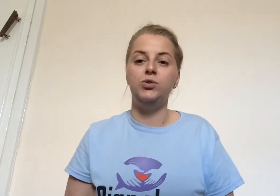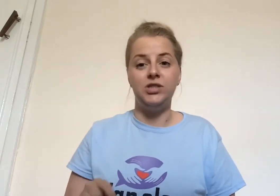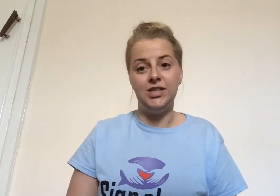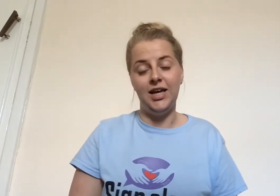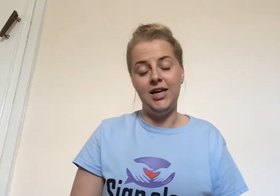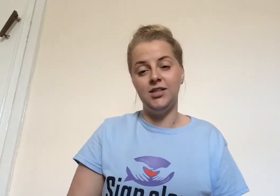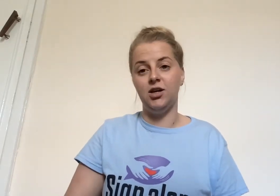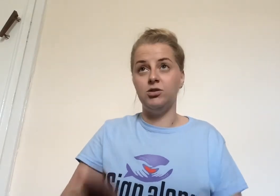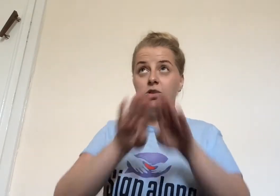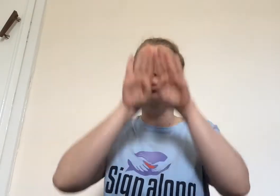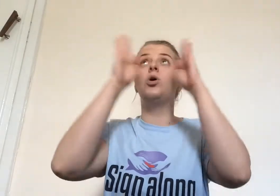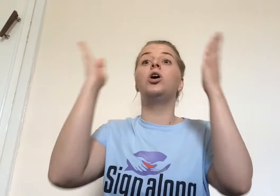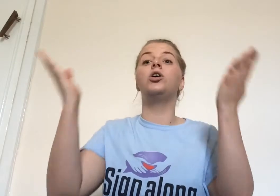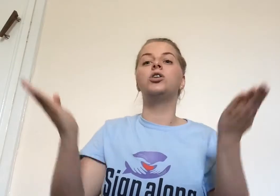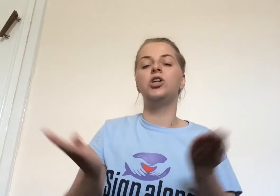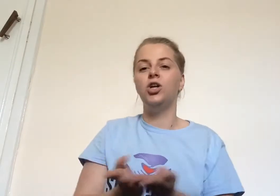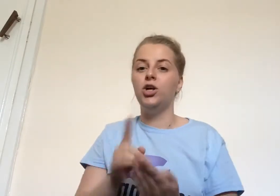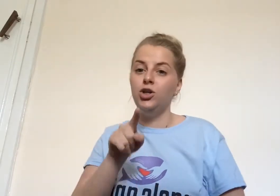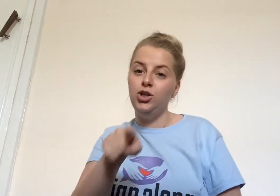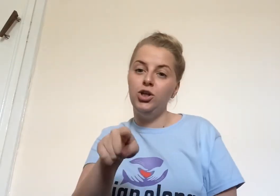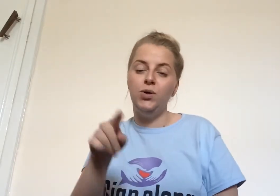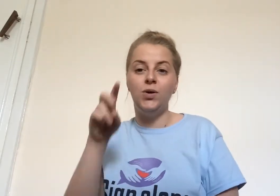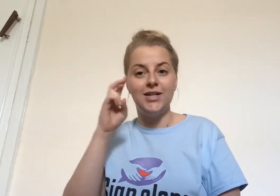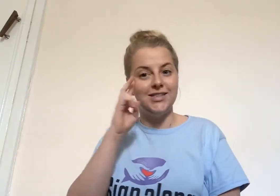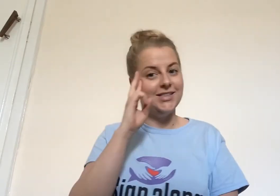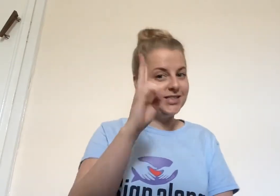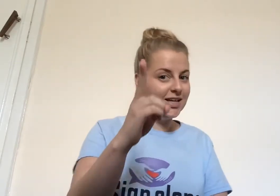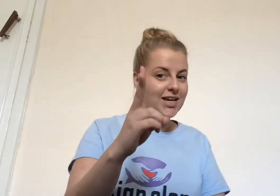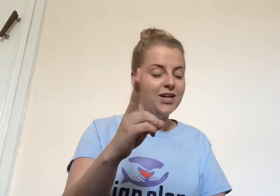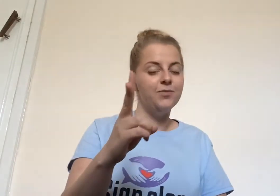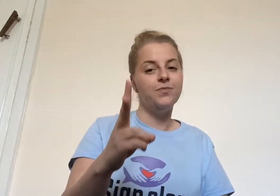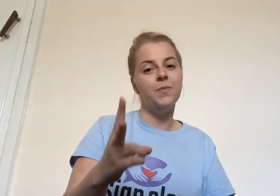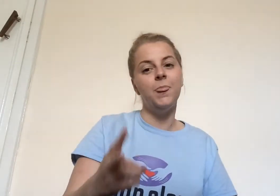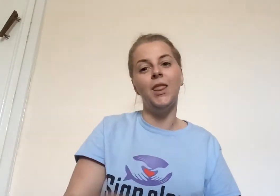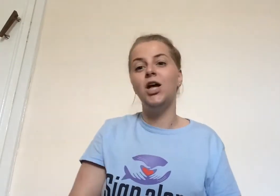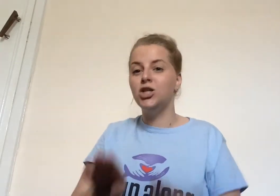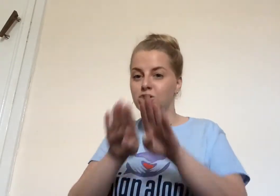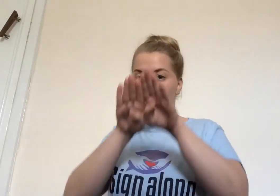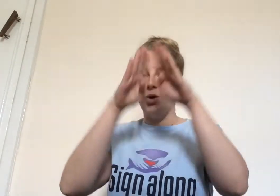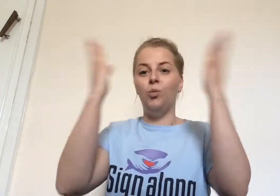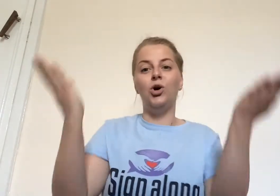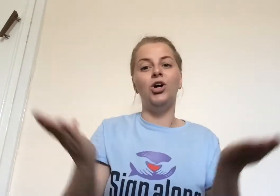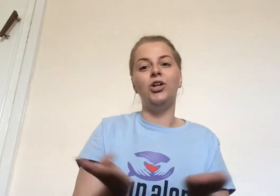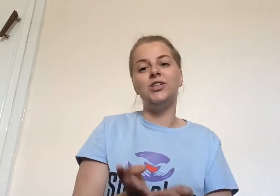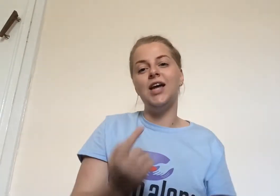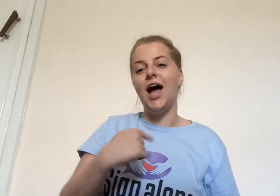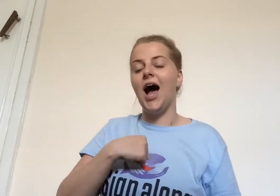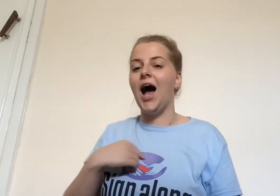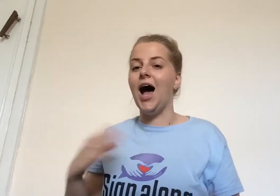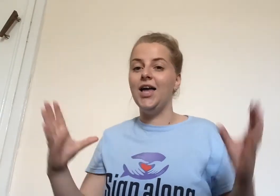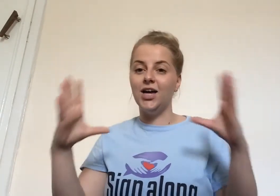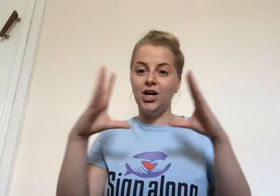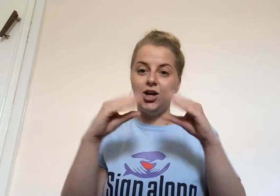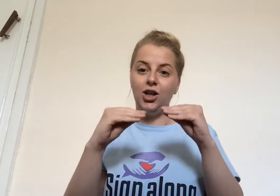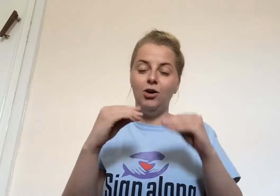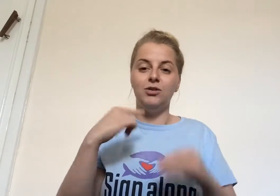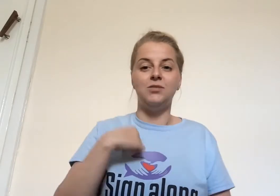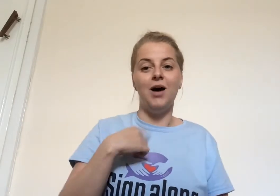see. So, to the world you see. To the world I close my